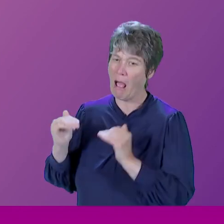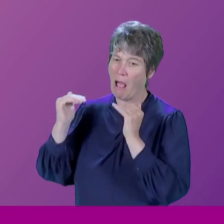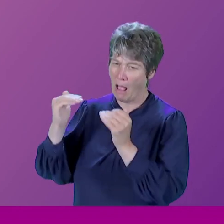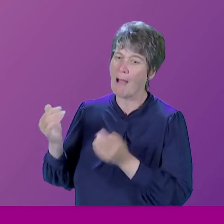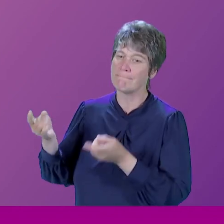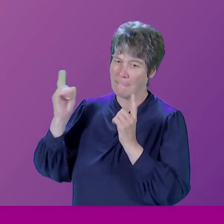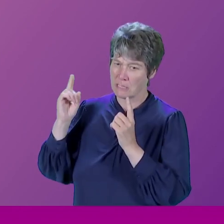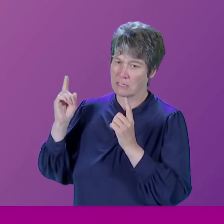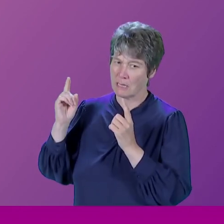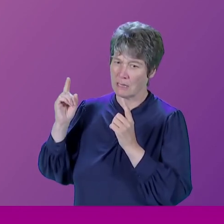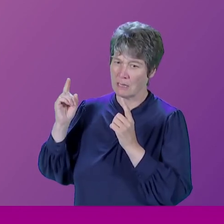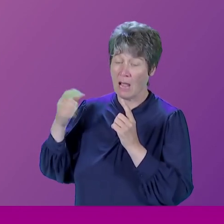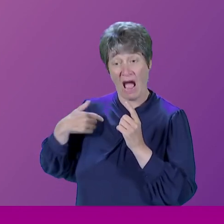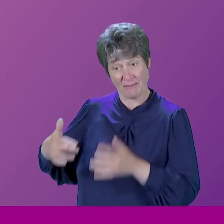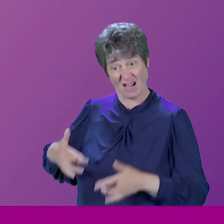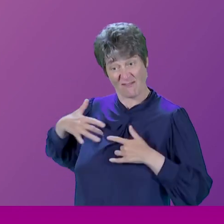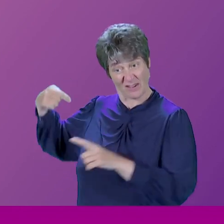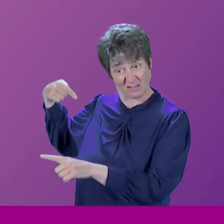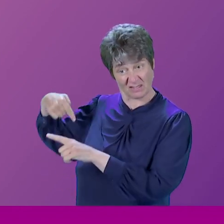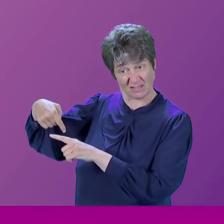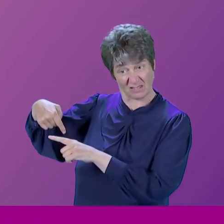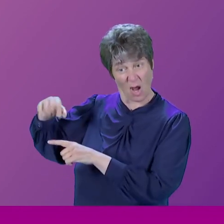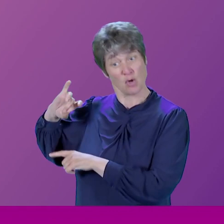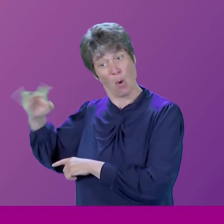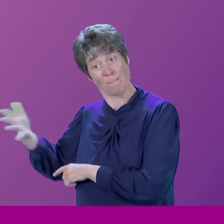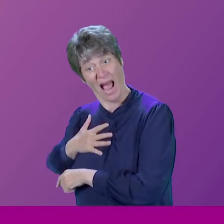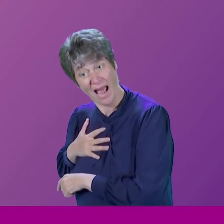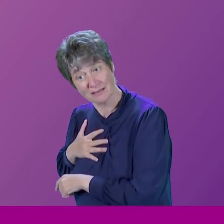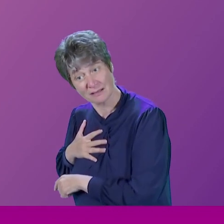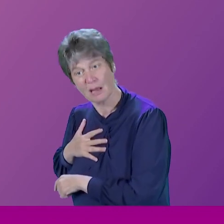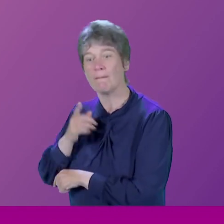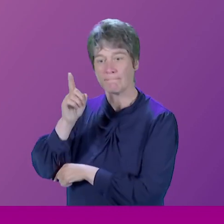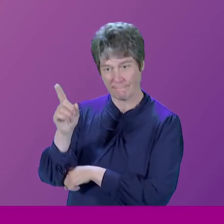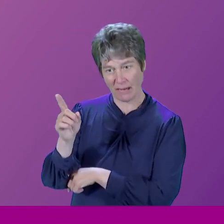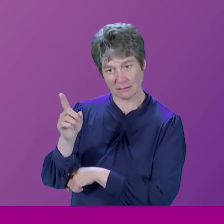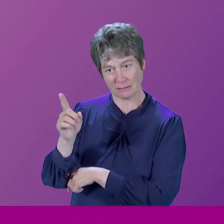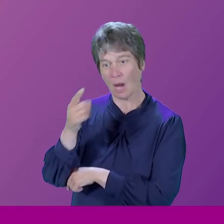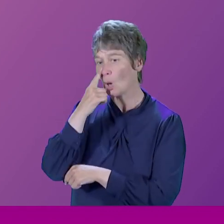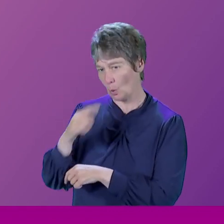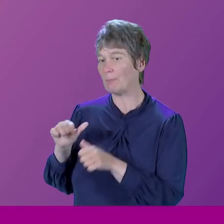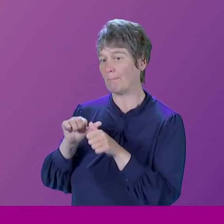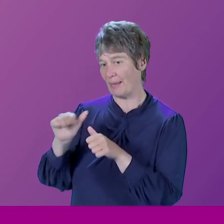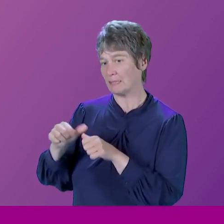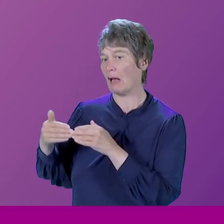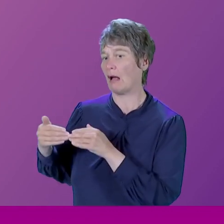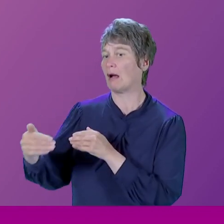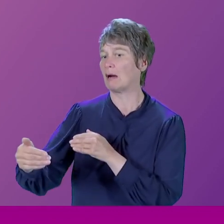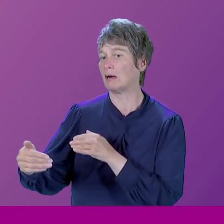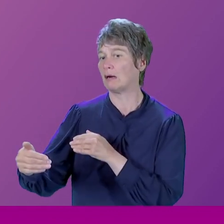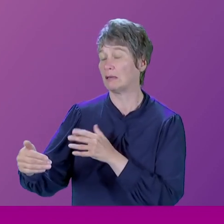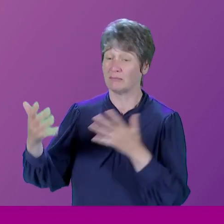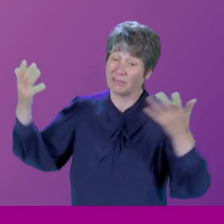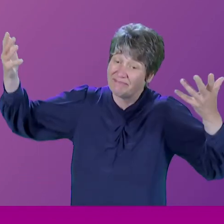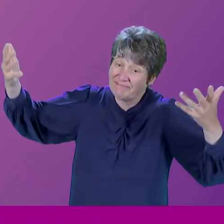I think quite honestly I wasn't bad, but I think I would have been better. But there we are. you can't, you can't